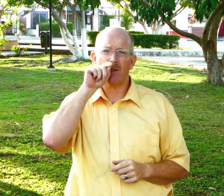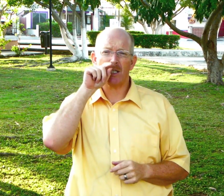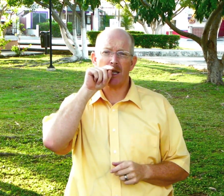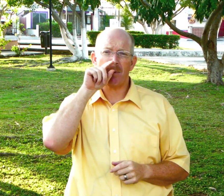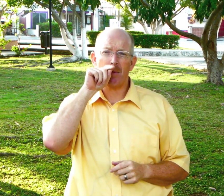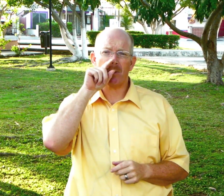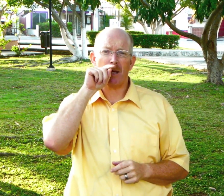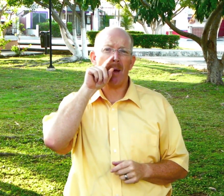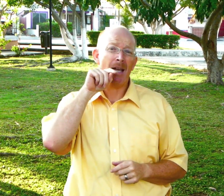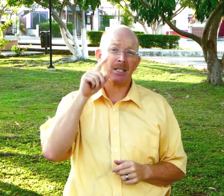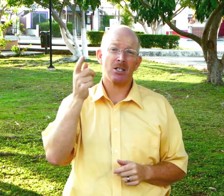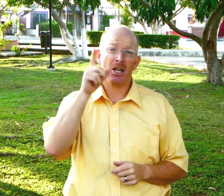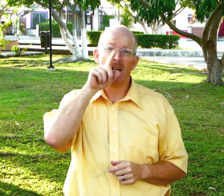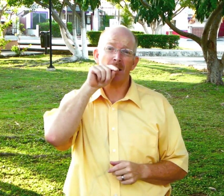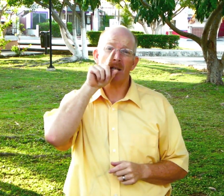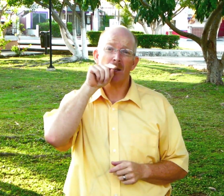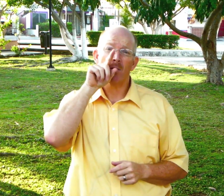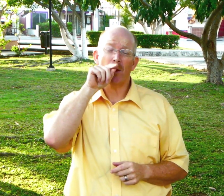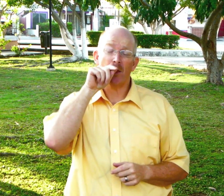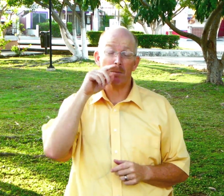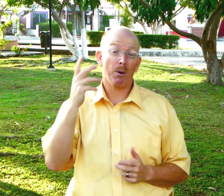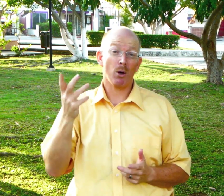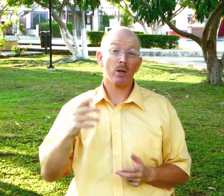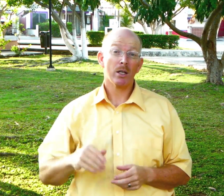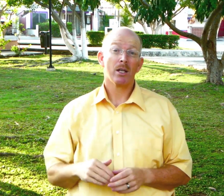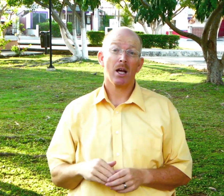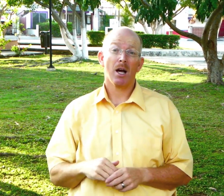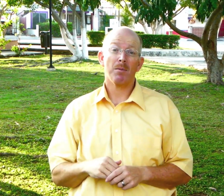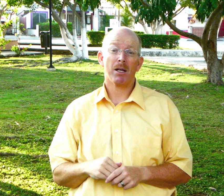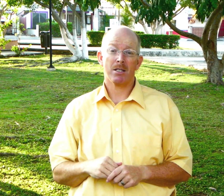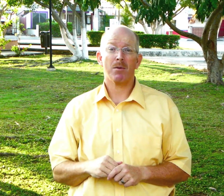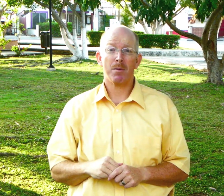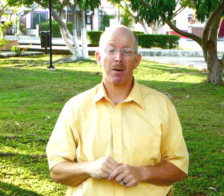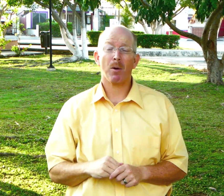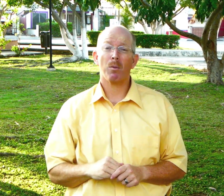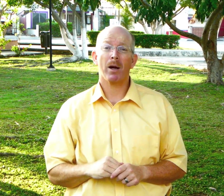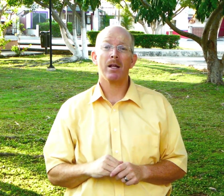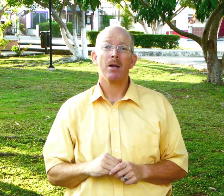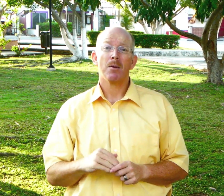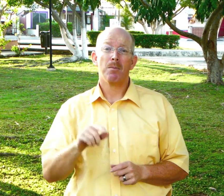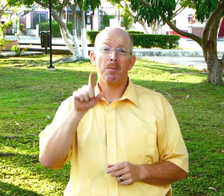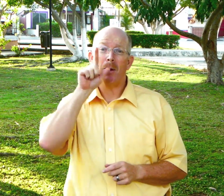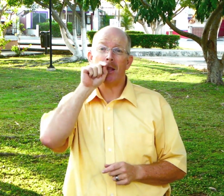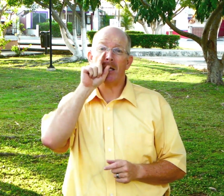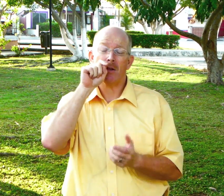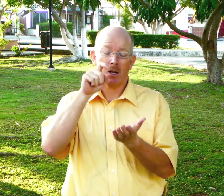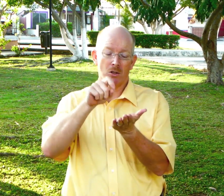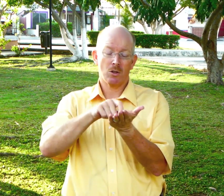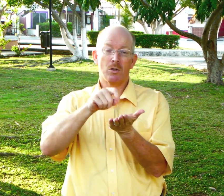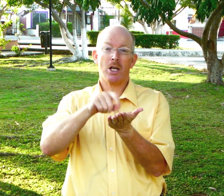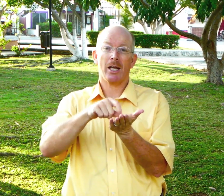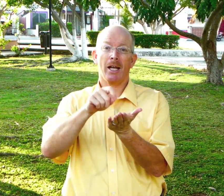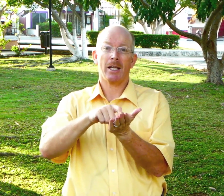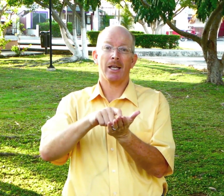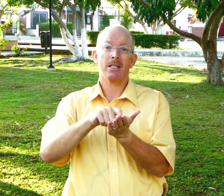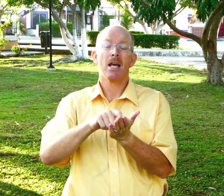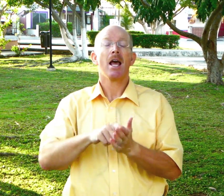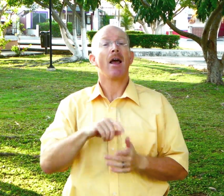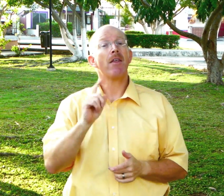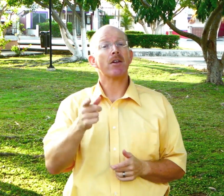just see people say pass the chicken with bird because that would be appropriate but then you could also do chicken like this and then there's